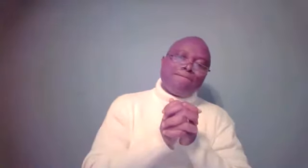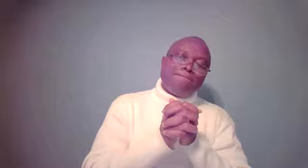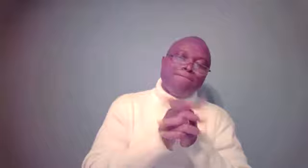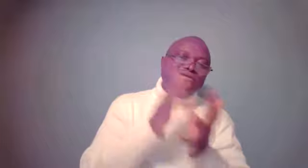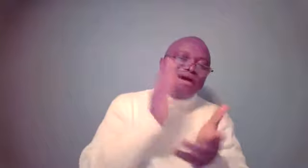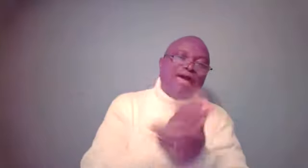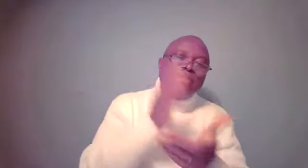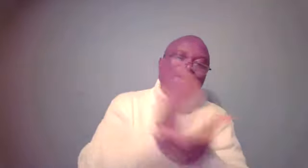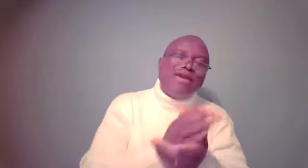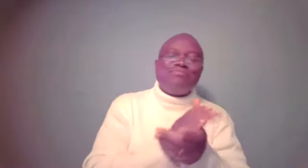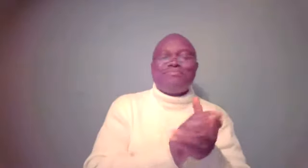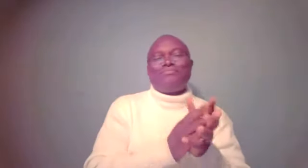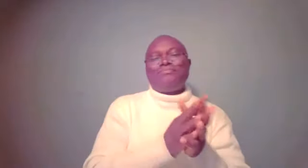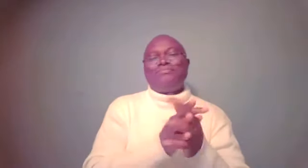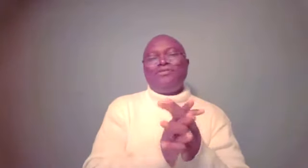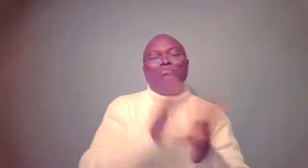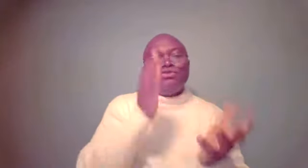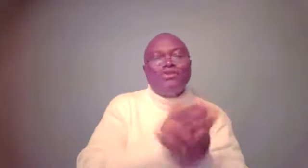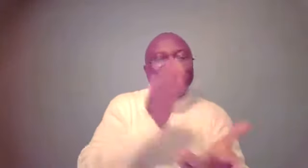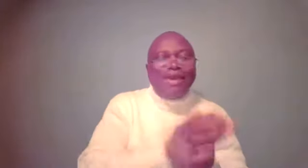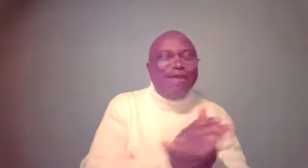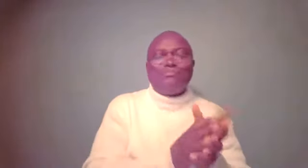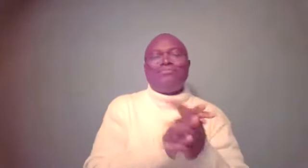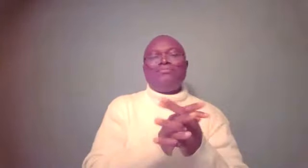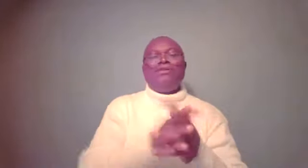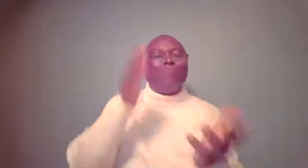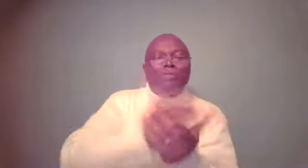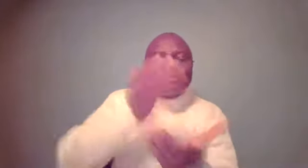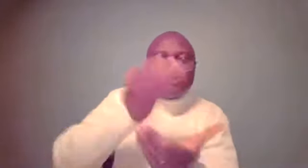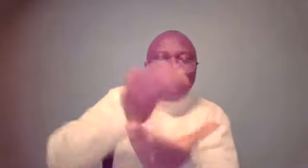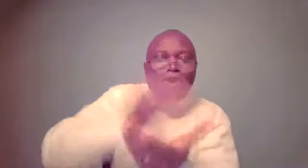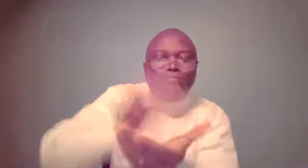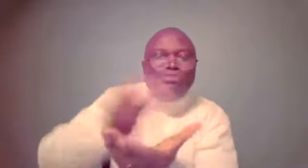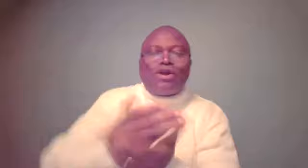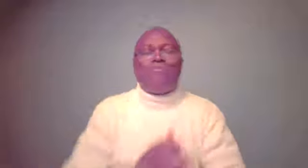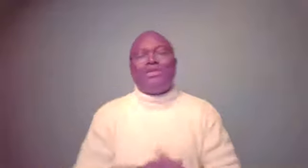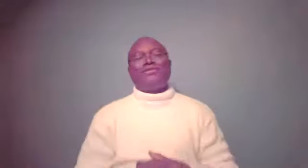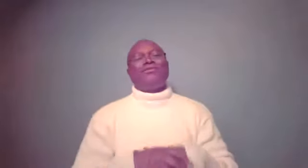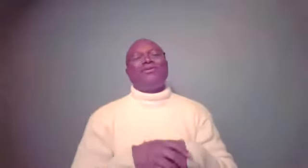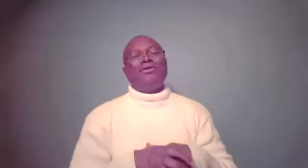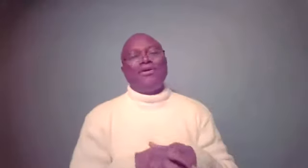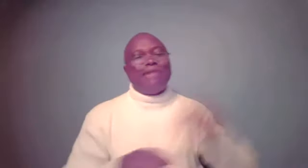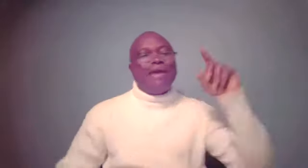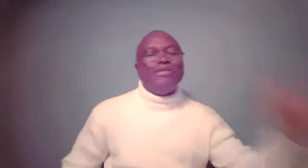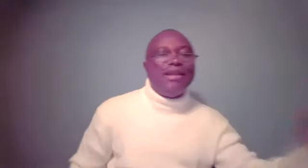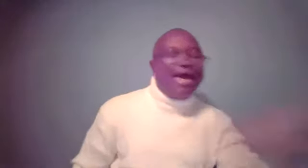But time came. Opportunity came. The purposes of God must be accomplished. There might be delay.